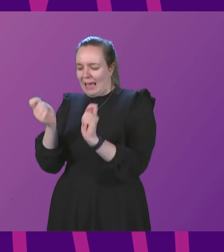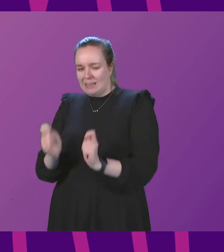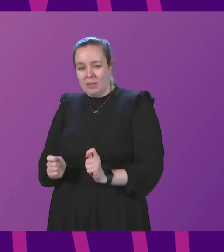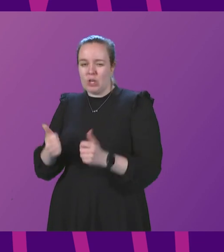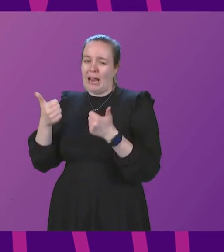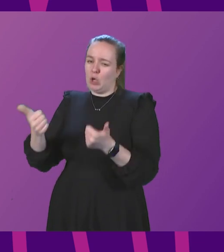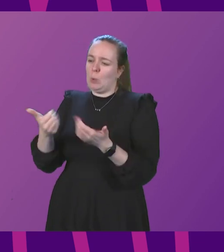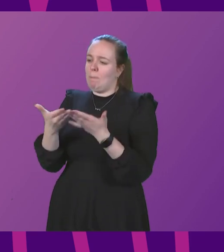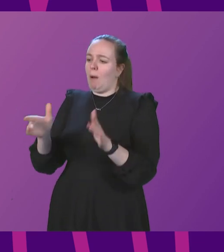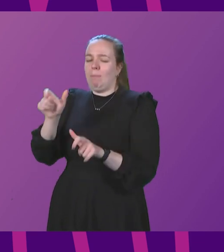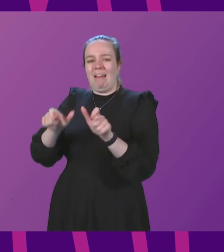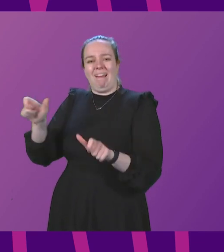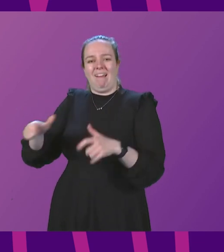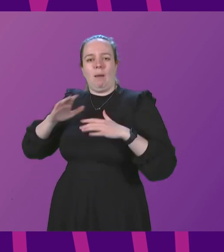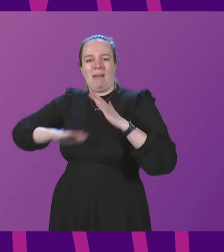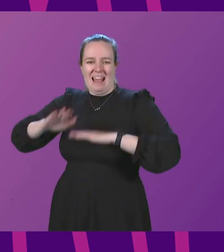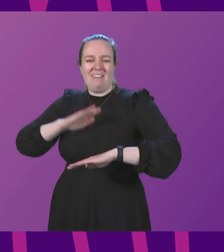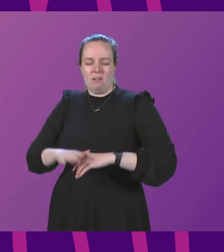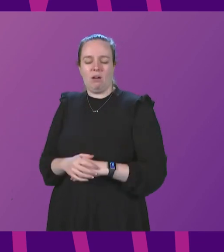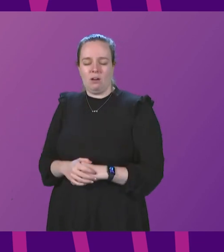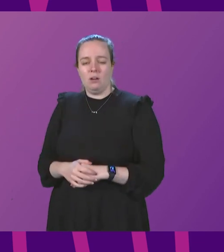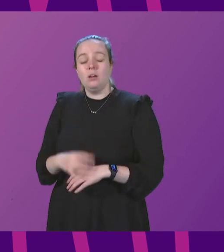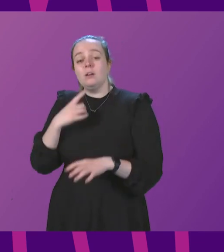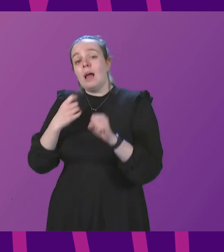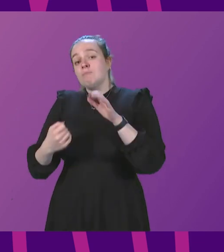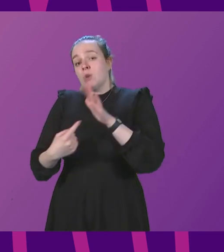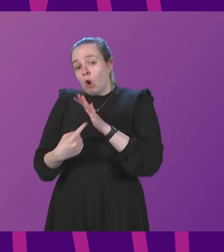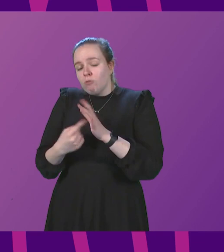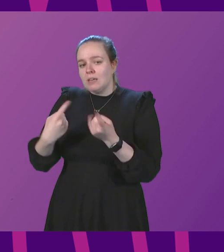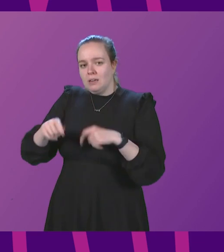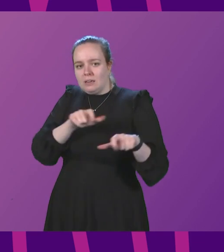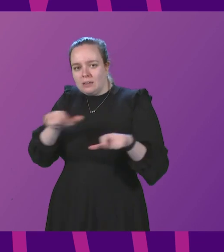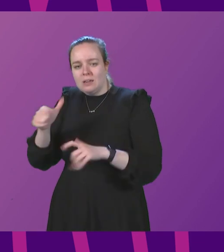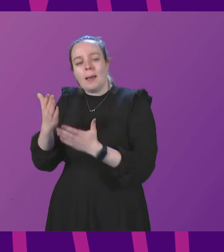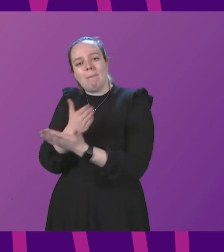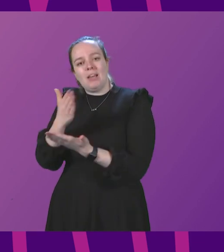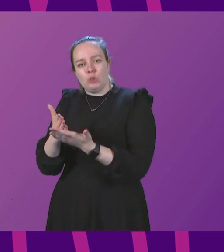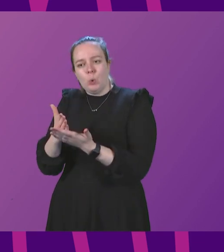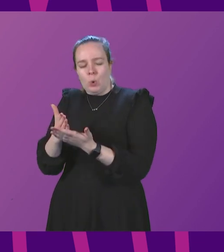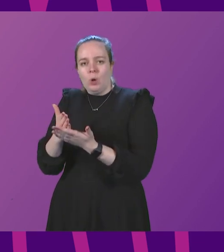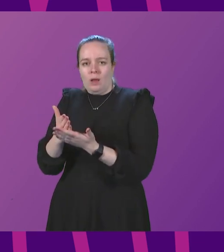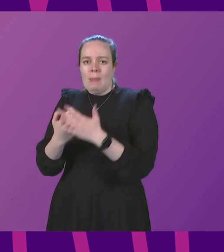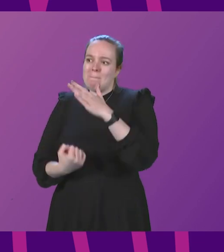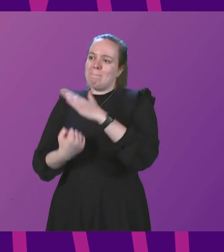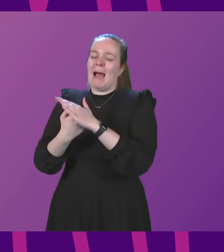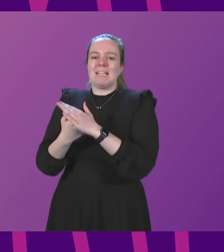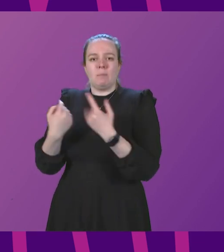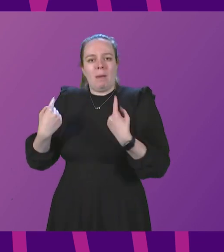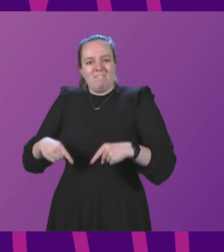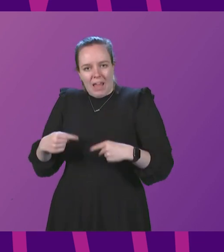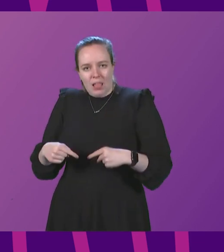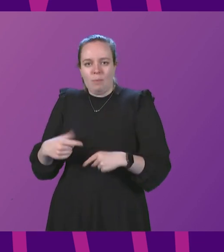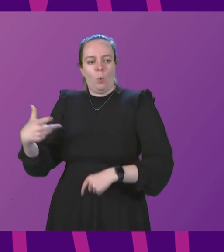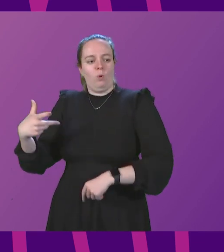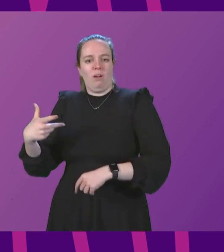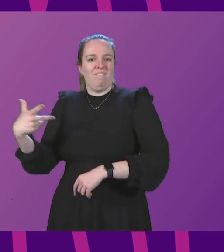good public health behaviours. As a priority, we will continue to ensure the maximum possible availability and uptake